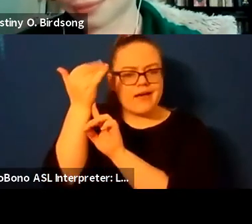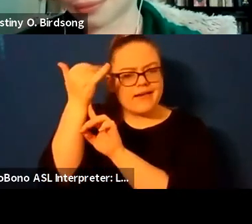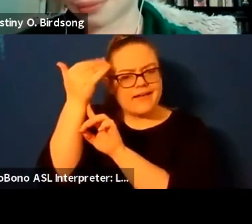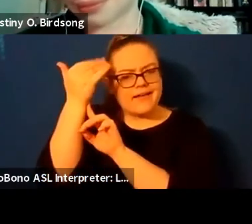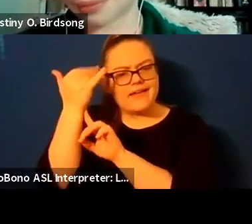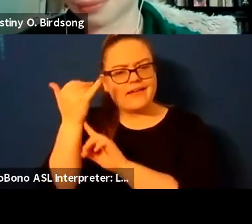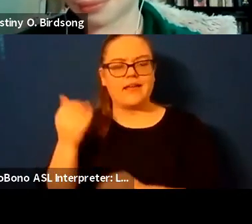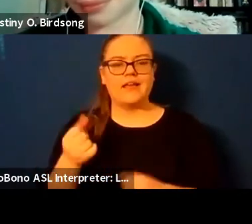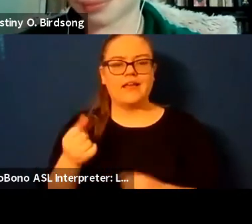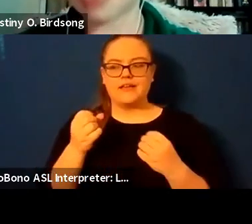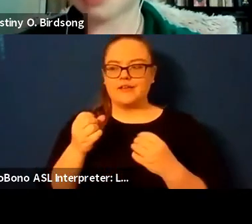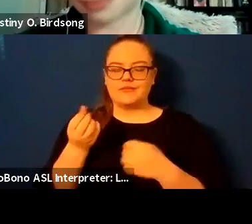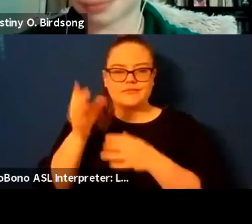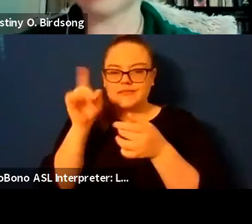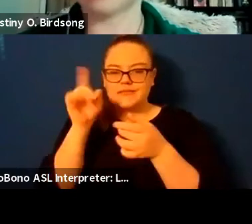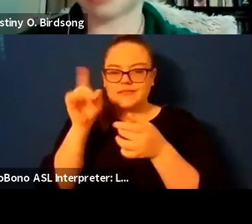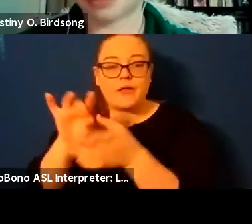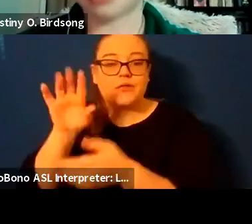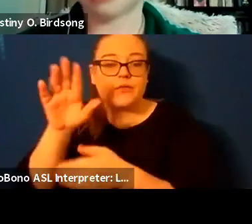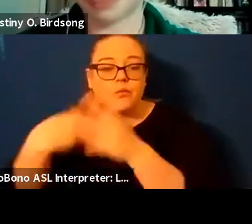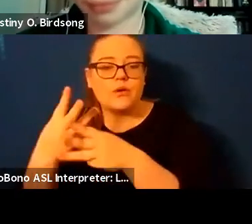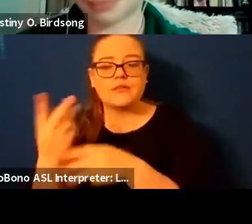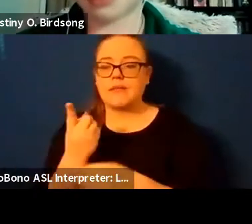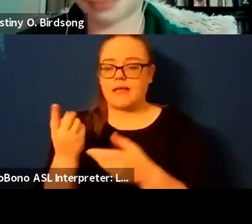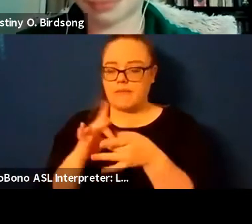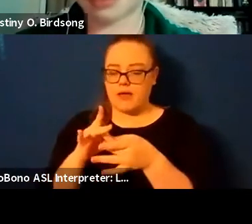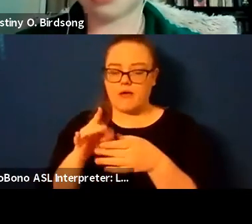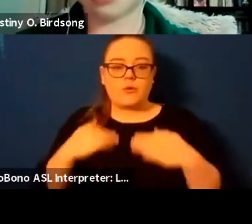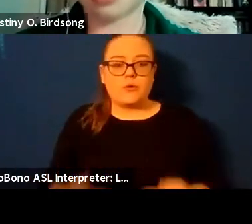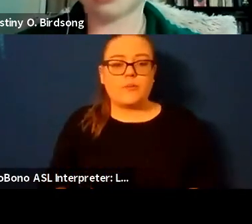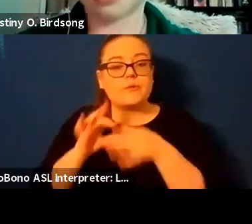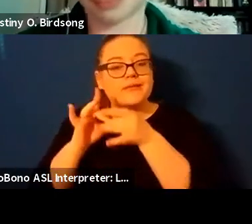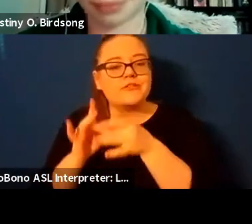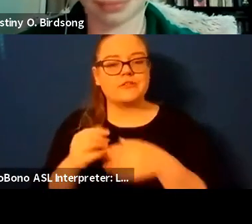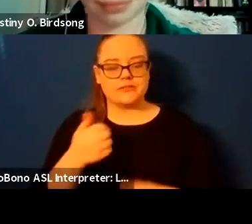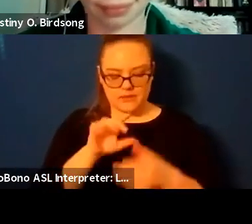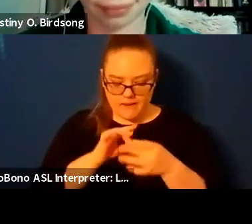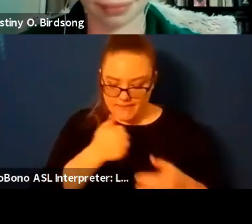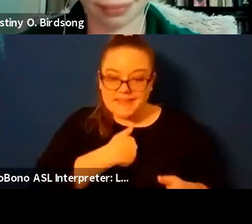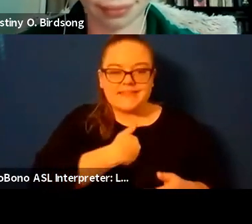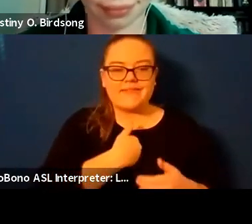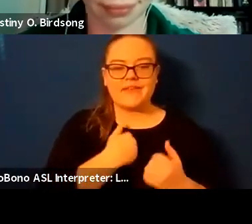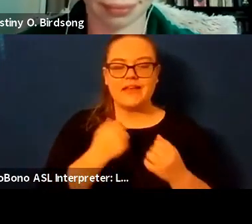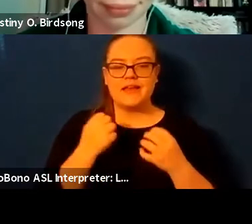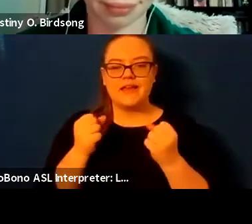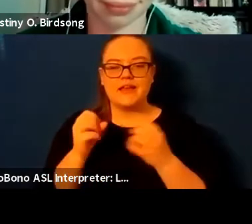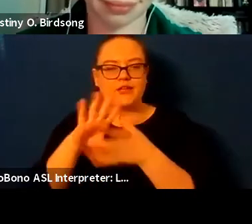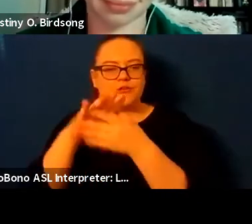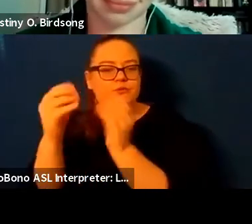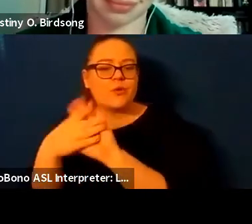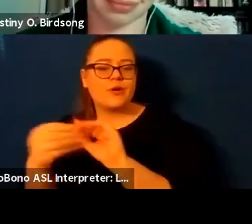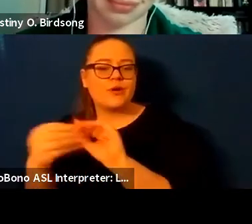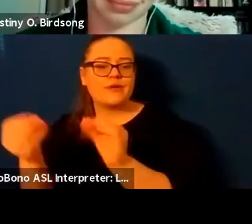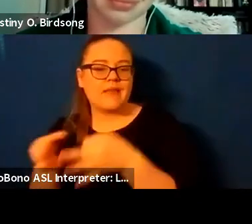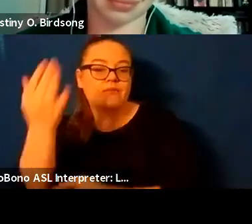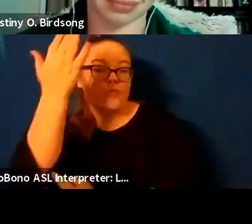something about the world something about yourself something about human relationships is true um and this is a story that explains to you why it